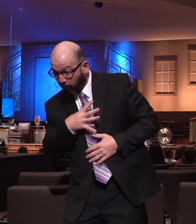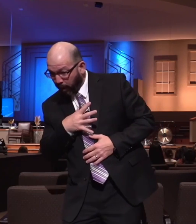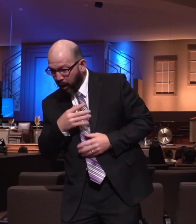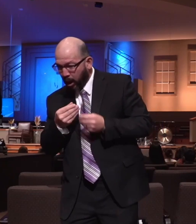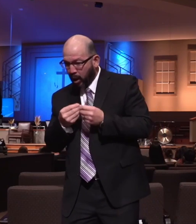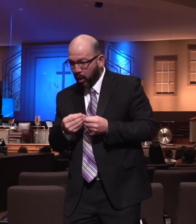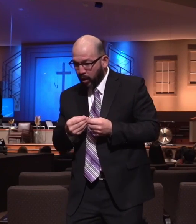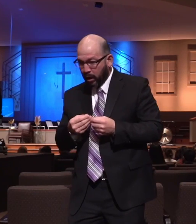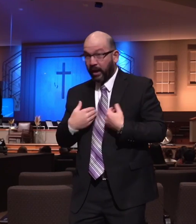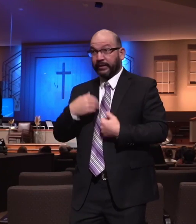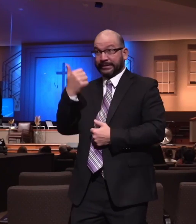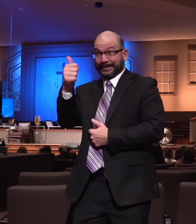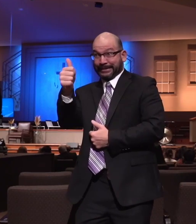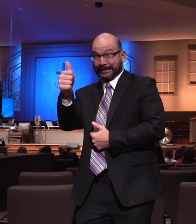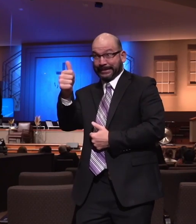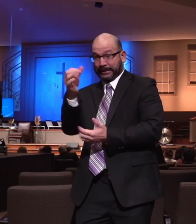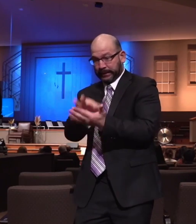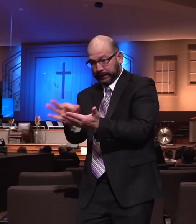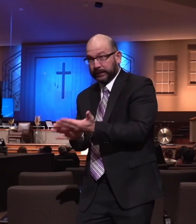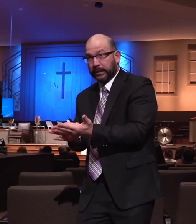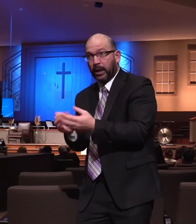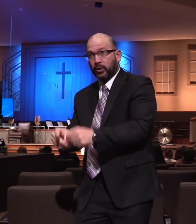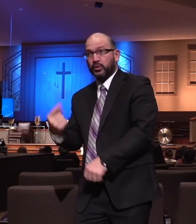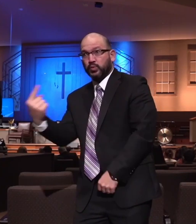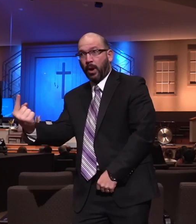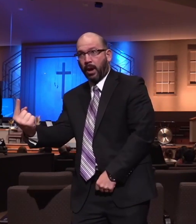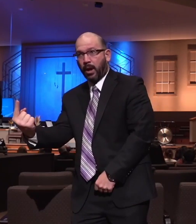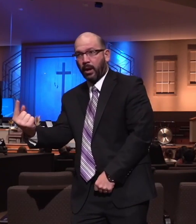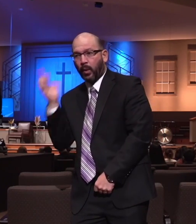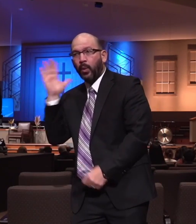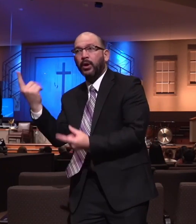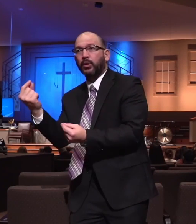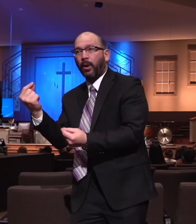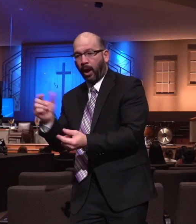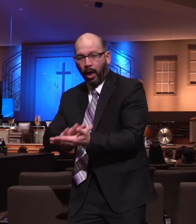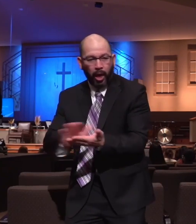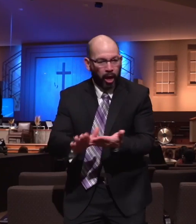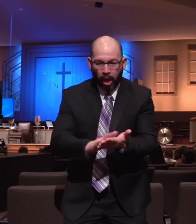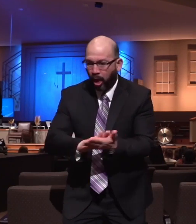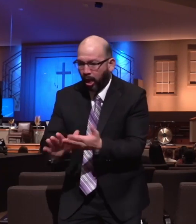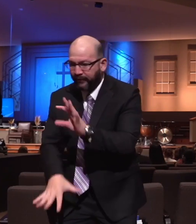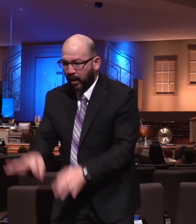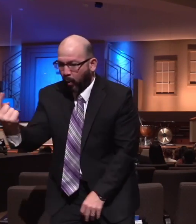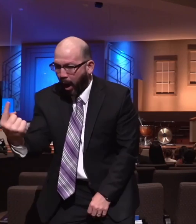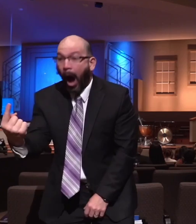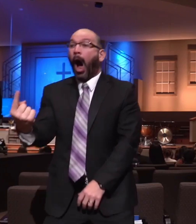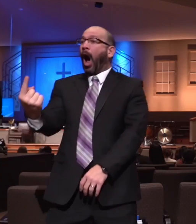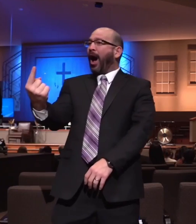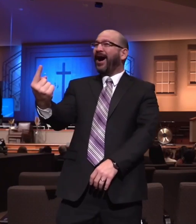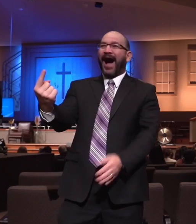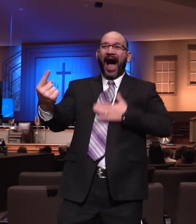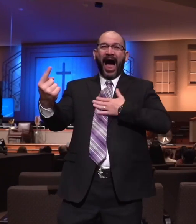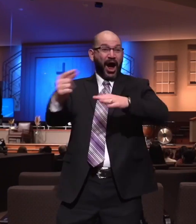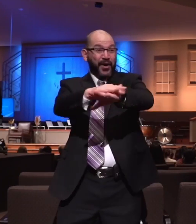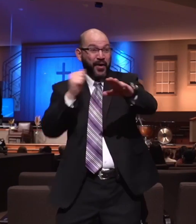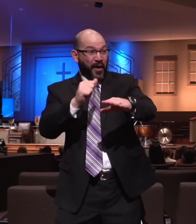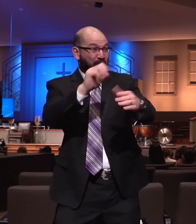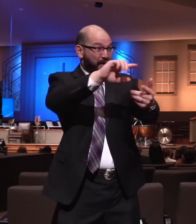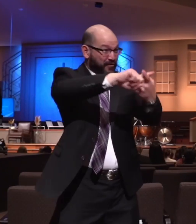piece, doth not light a candle and sweep the house and seek diligently till she find it? And when she hath found it, she calleth her friends and neighbors together, saying,